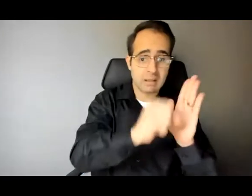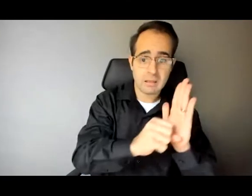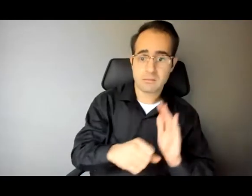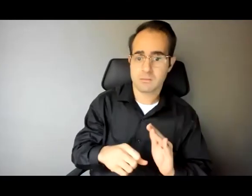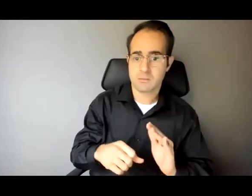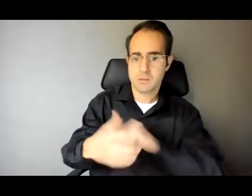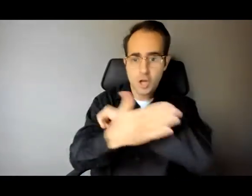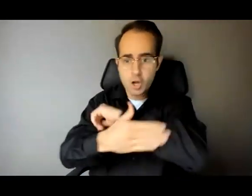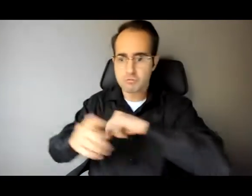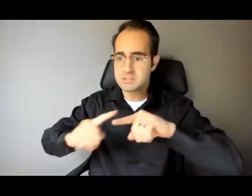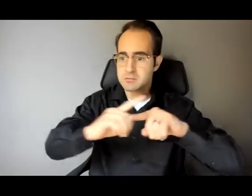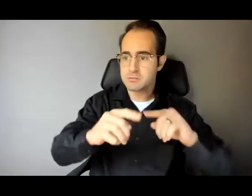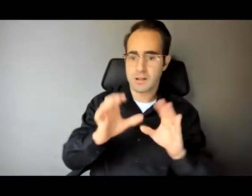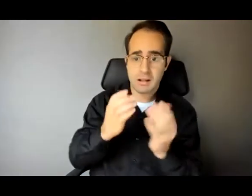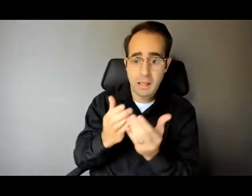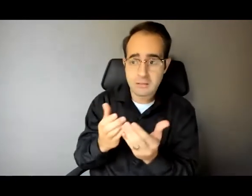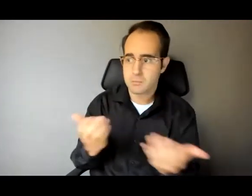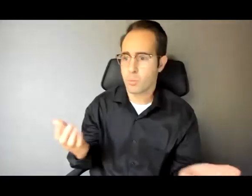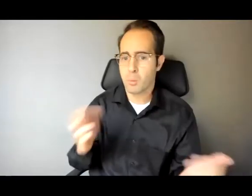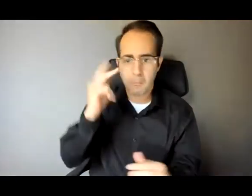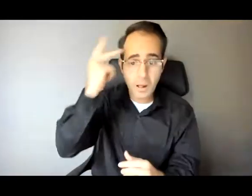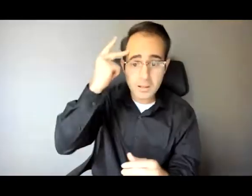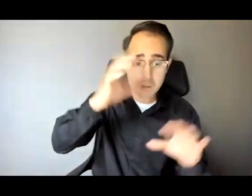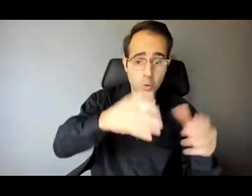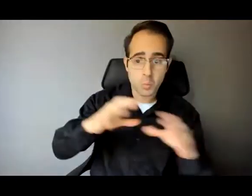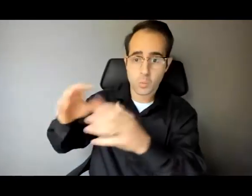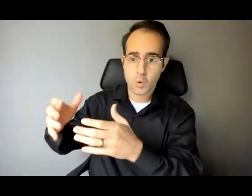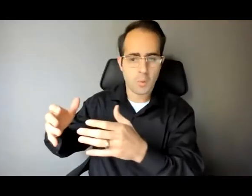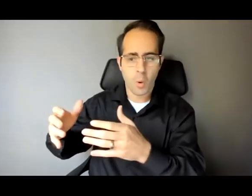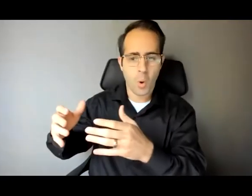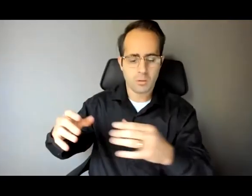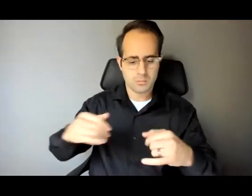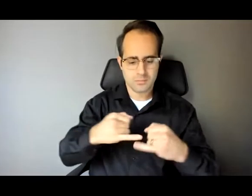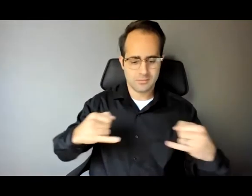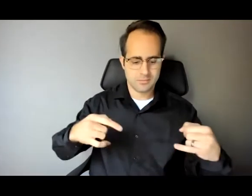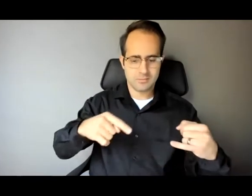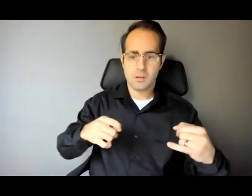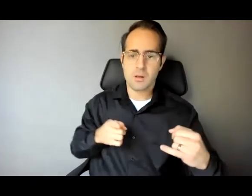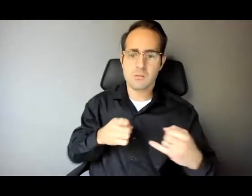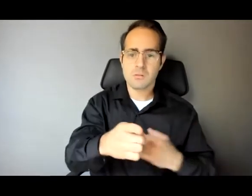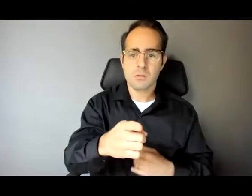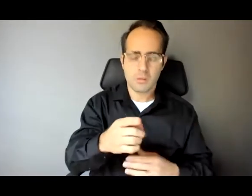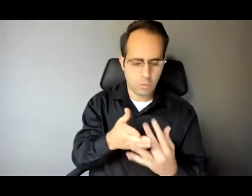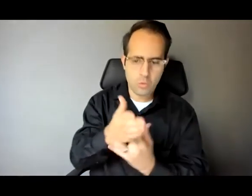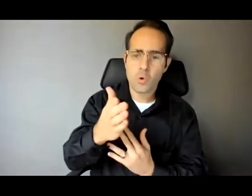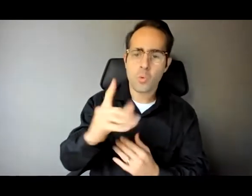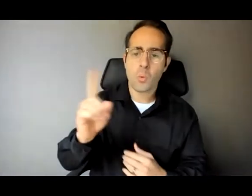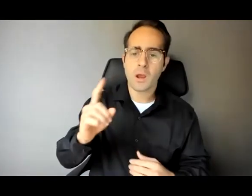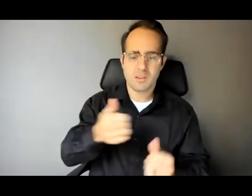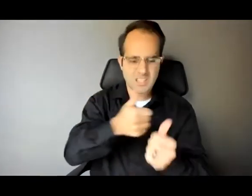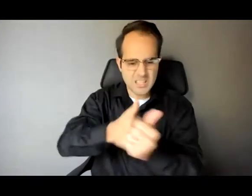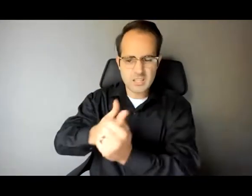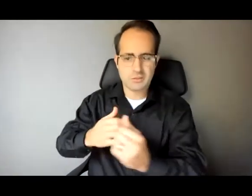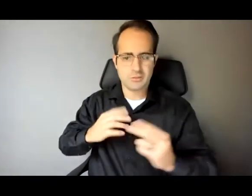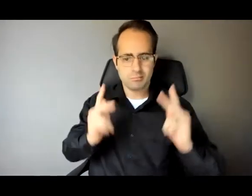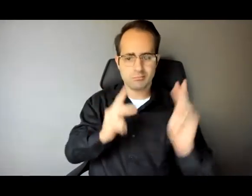either, but right through every human heart. I've accepted that duality as a